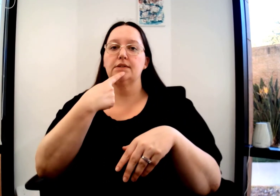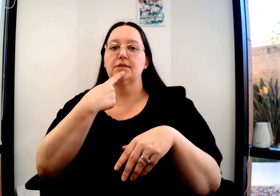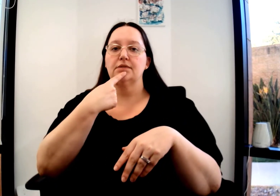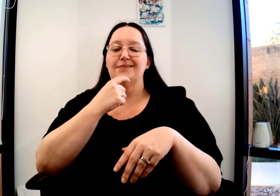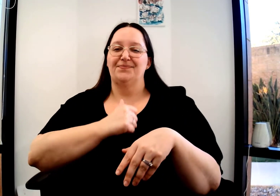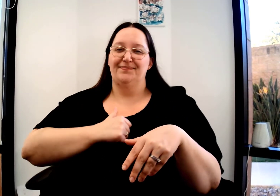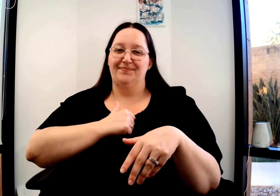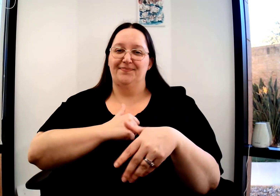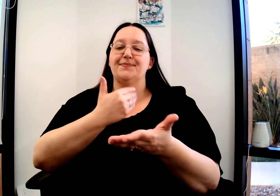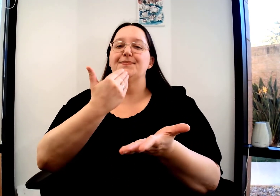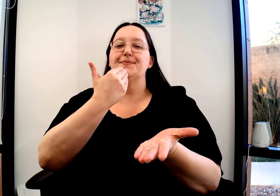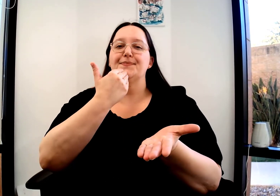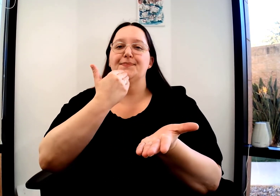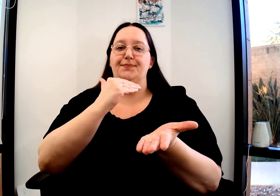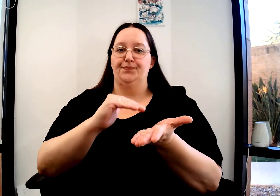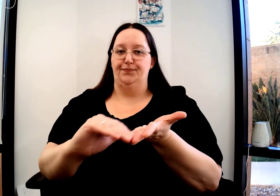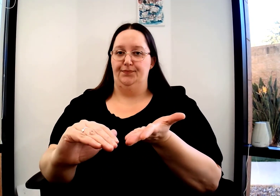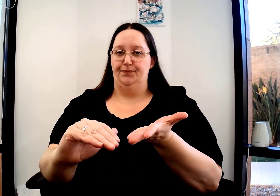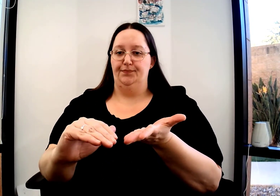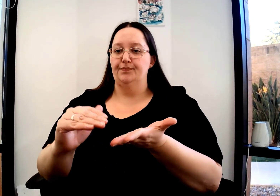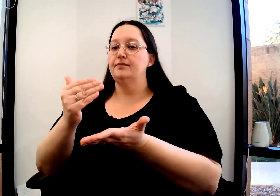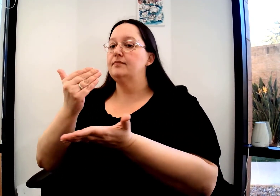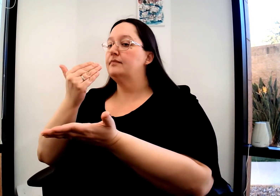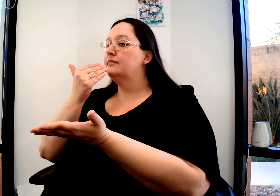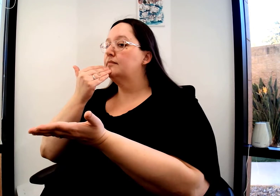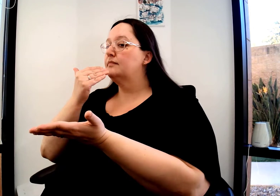party. I decline. You would say, sorry. Decline.